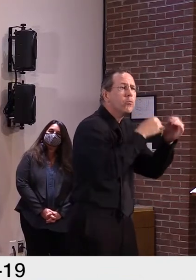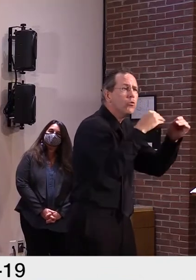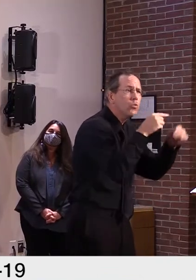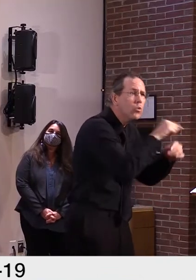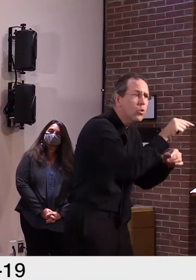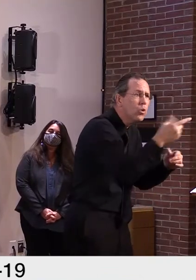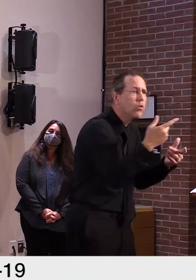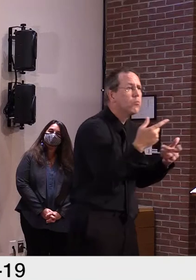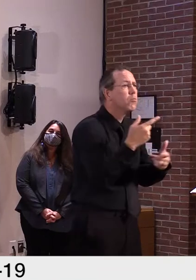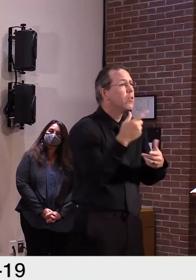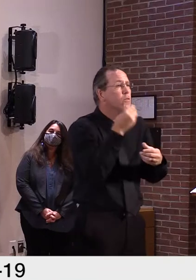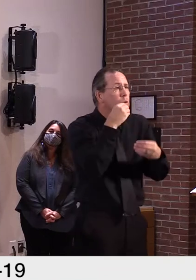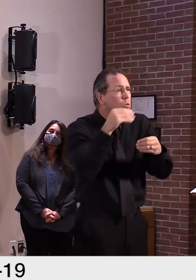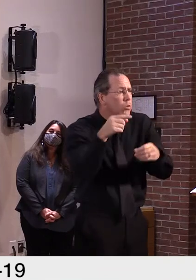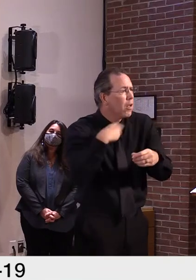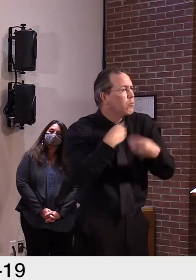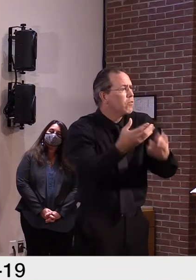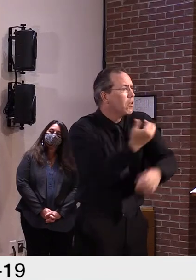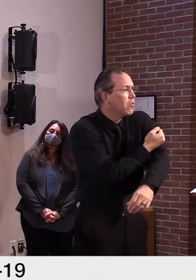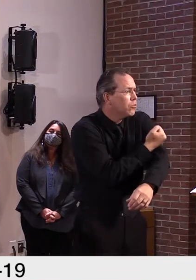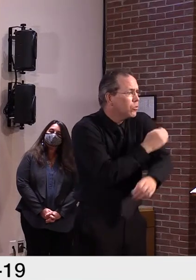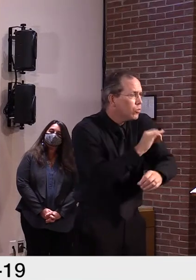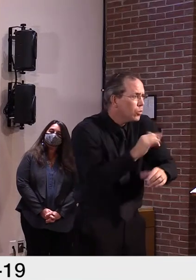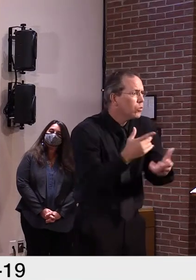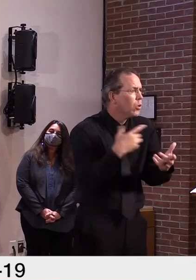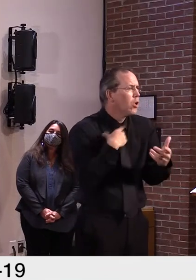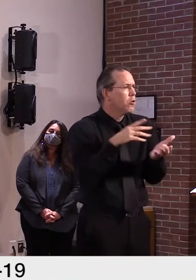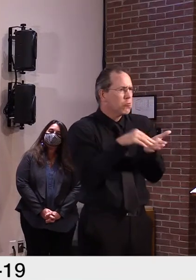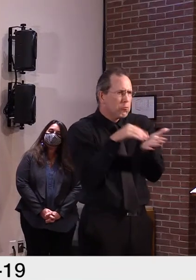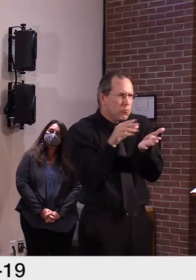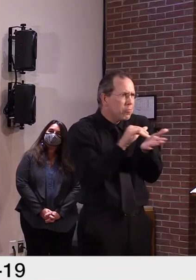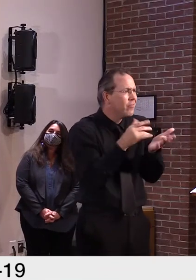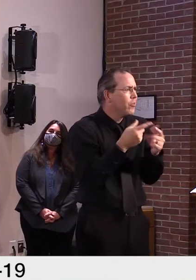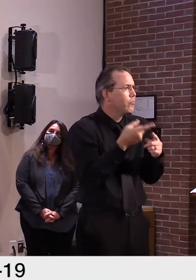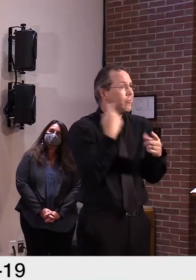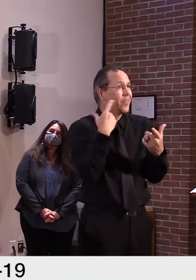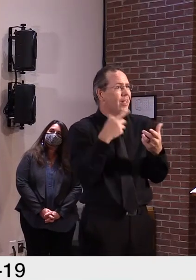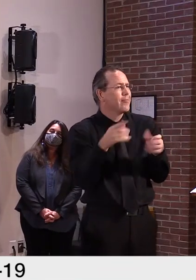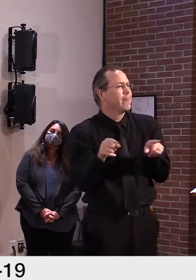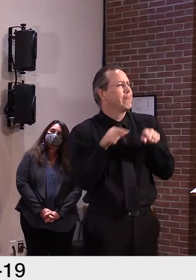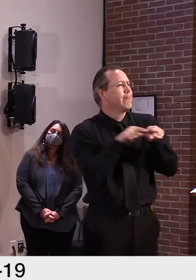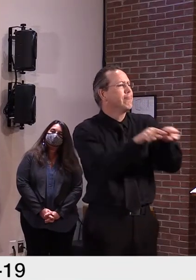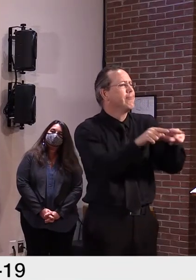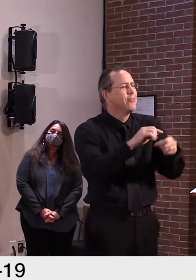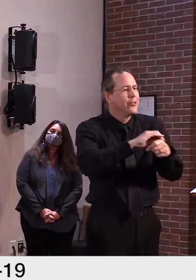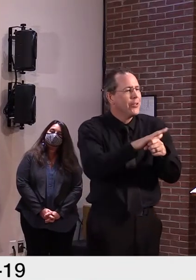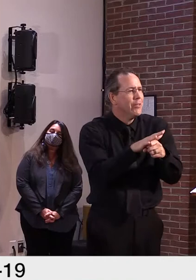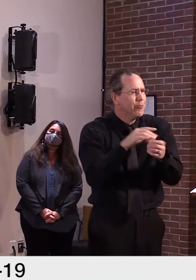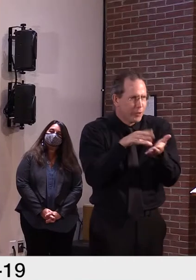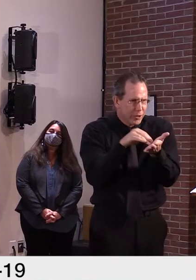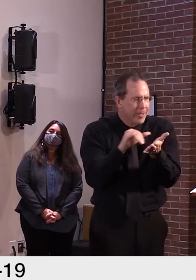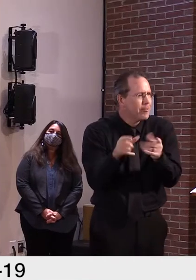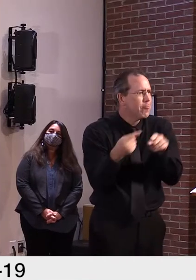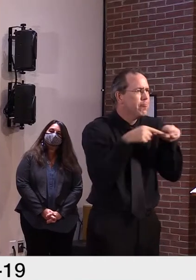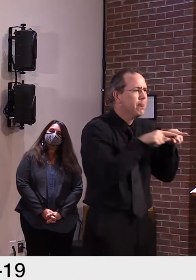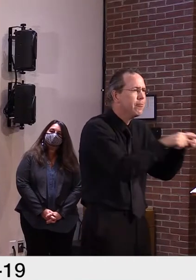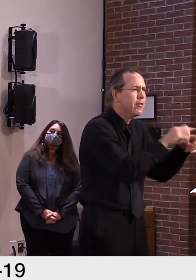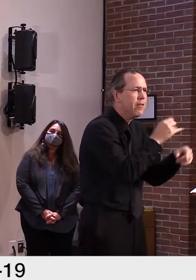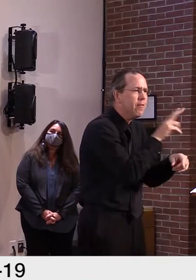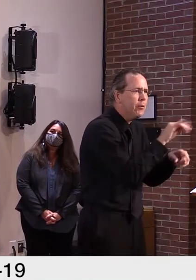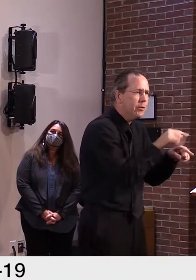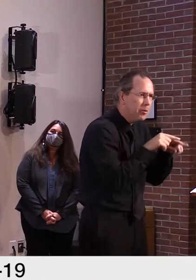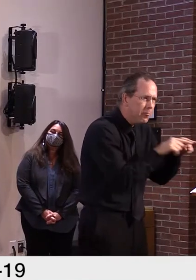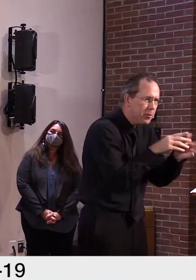informed by COVID, and others of which is just great creativity. Whoever thought you would drive through